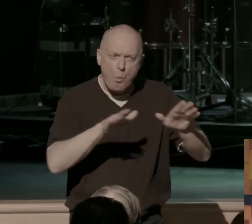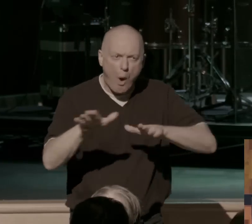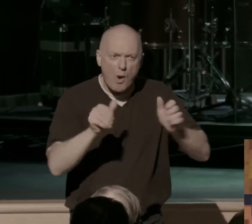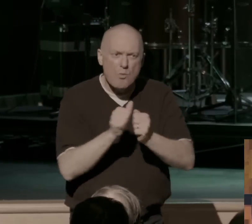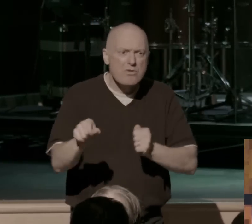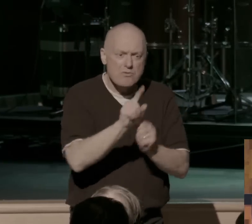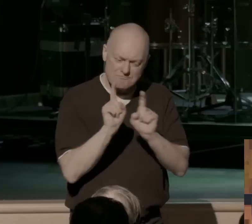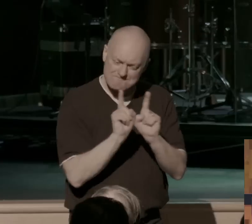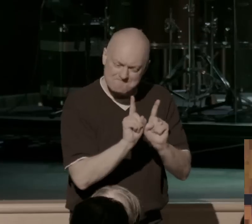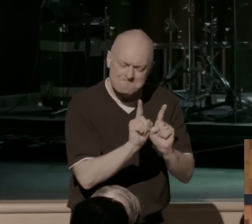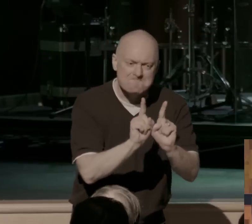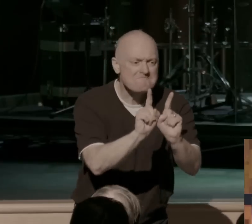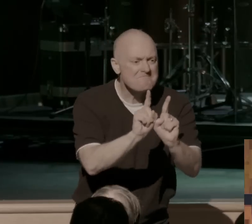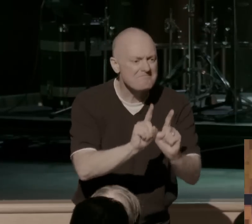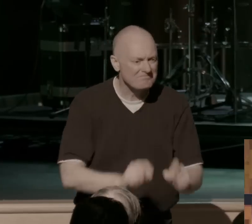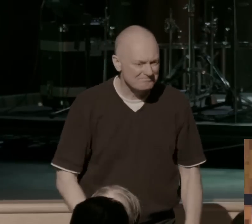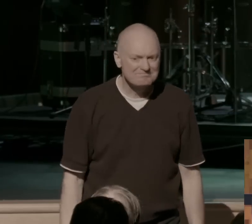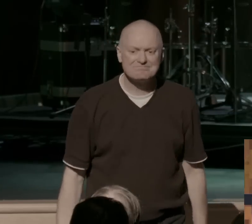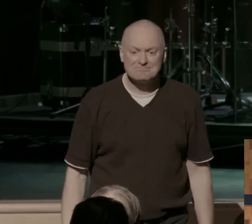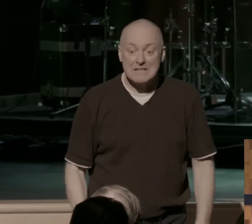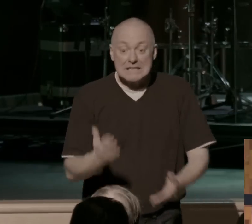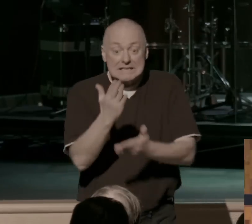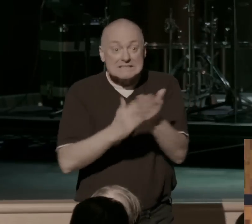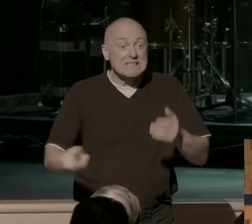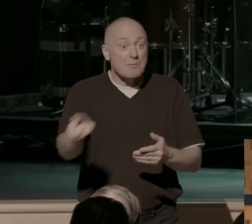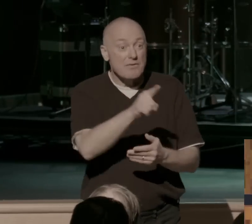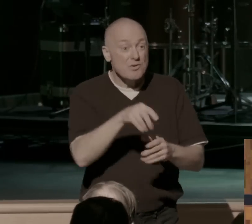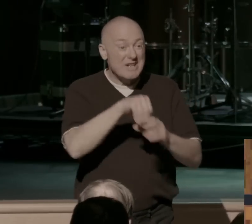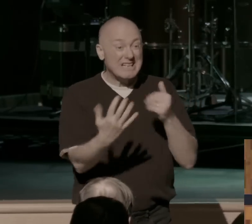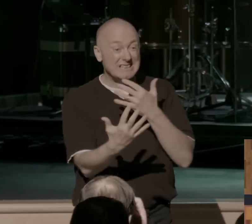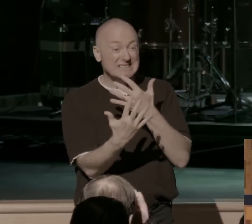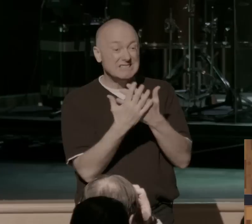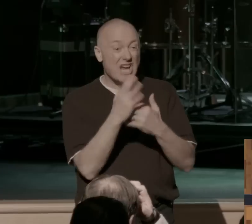For some of you've been sitting in this jail cell for a long time, and it's defined who you are.